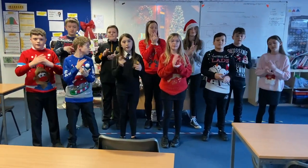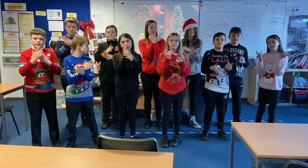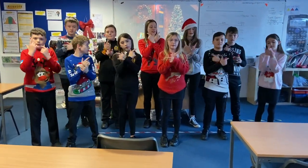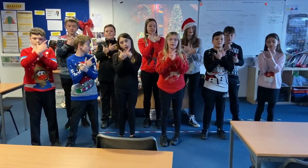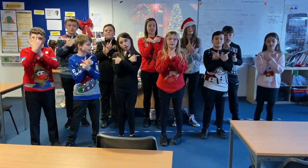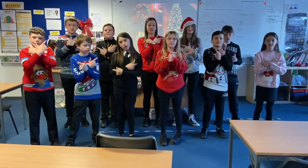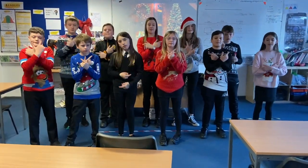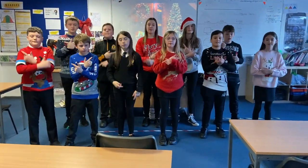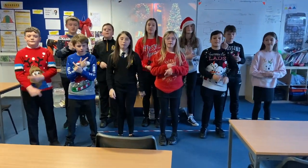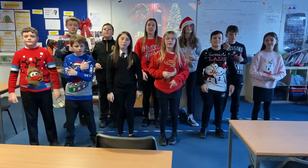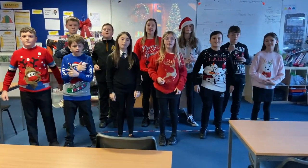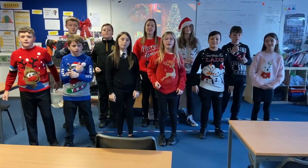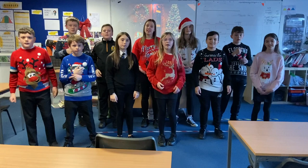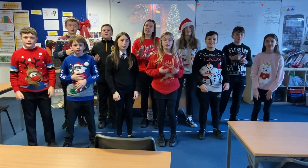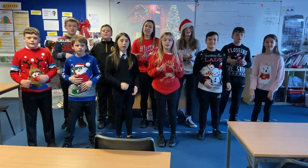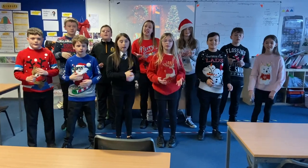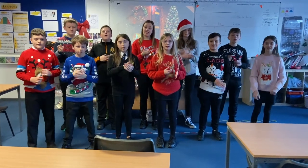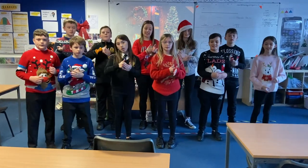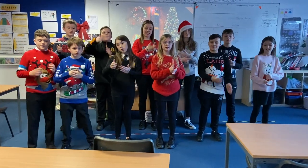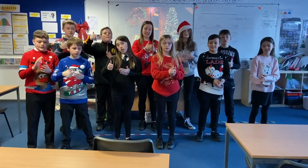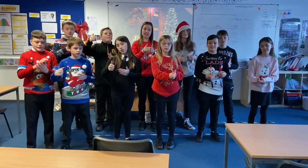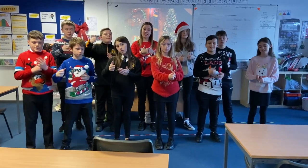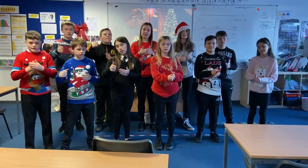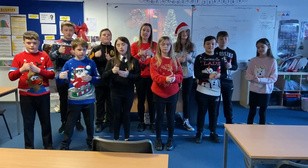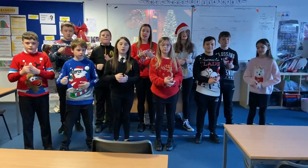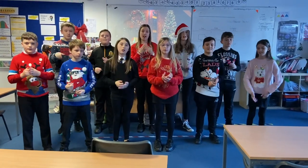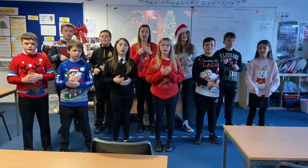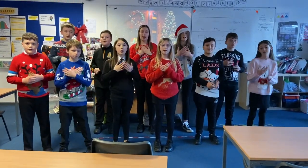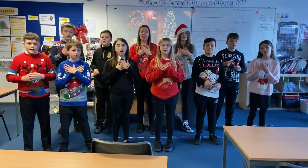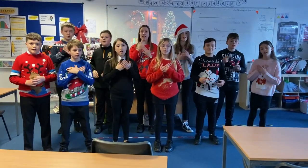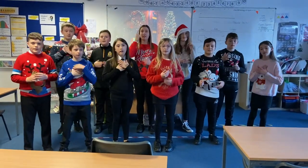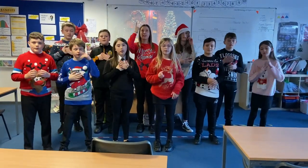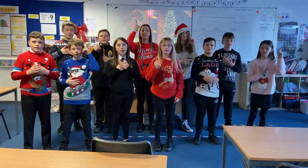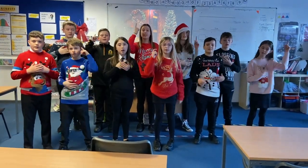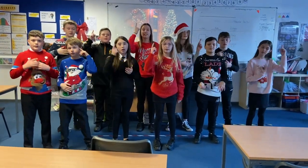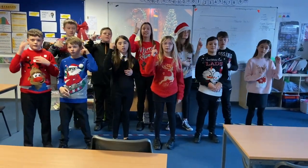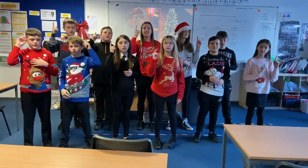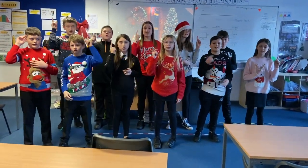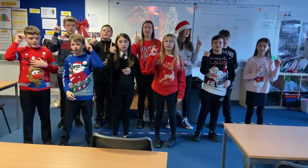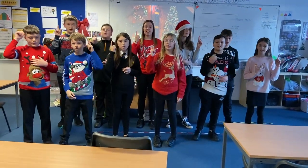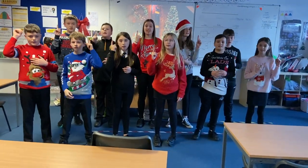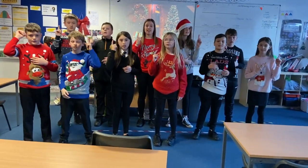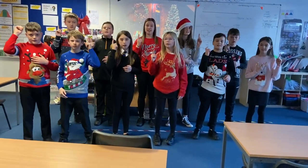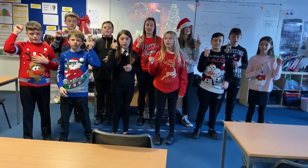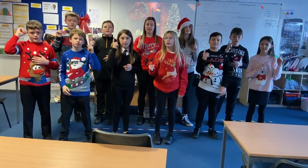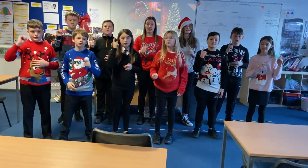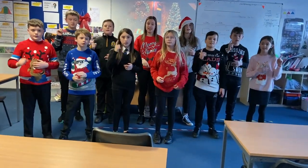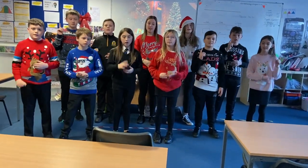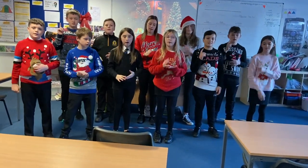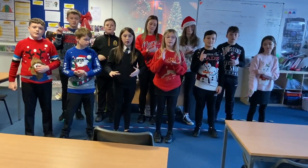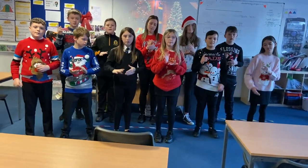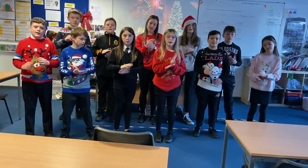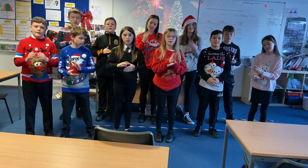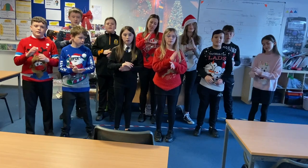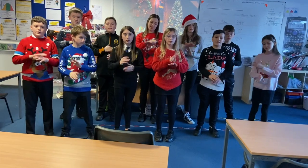having fun It's the season, love and understanding Merry